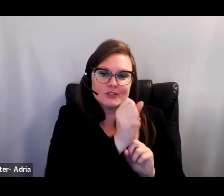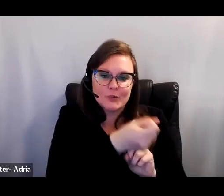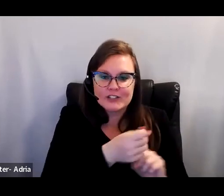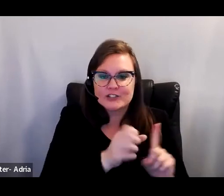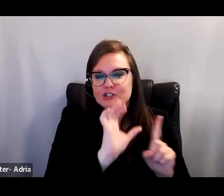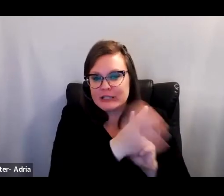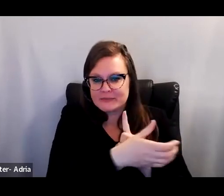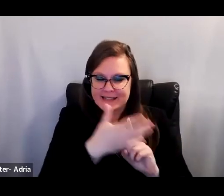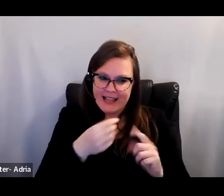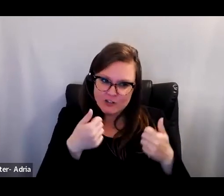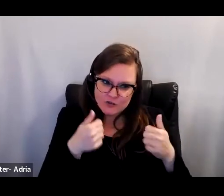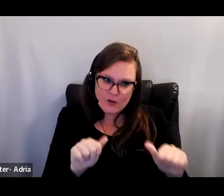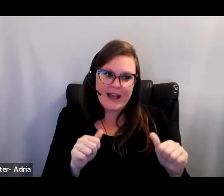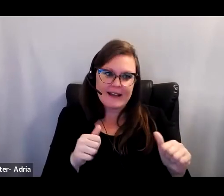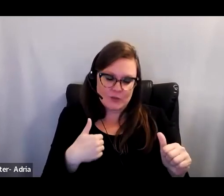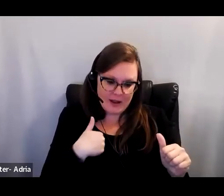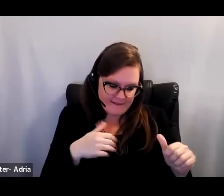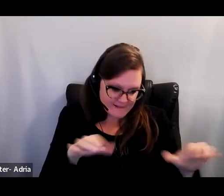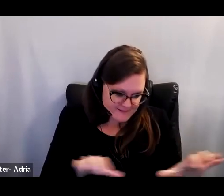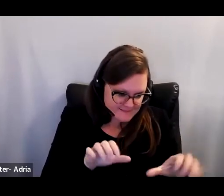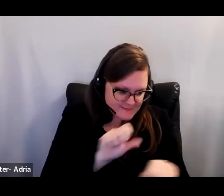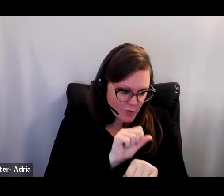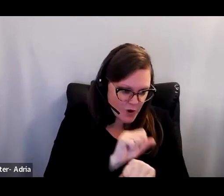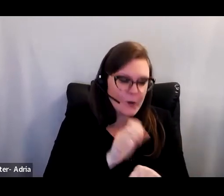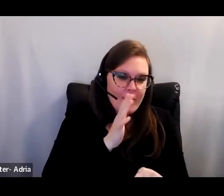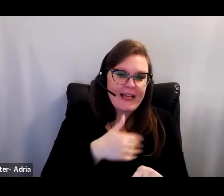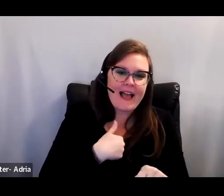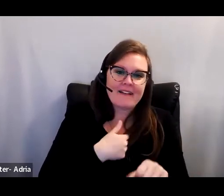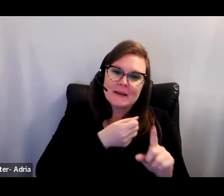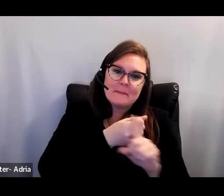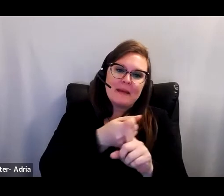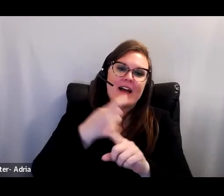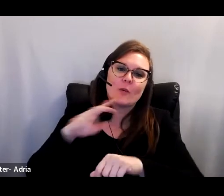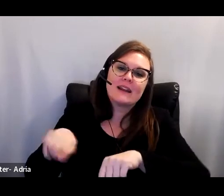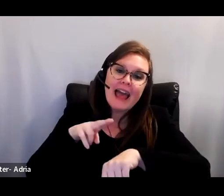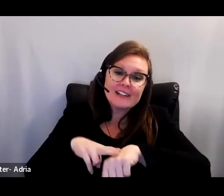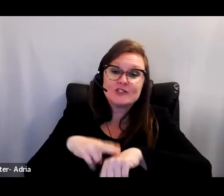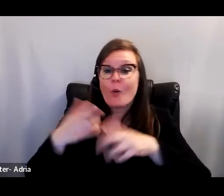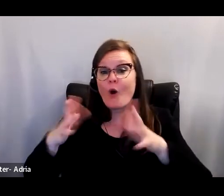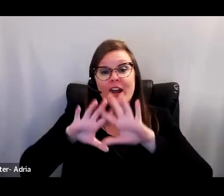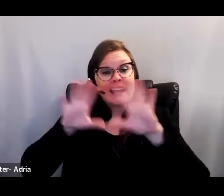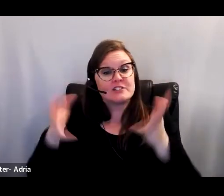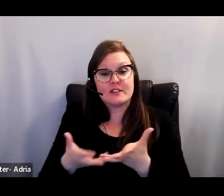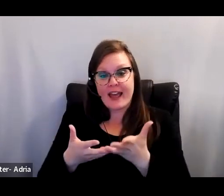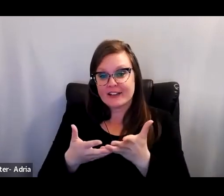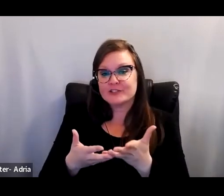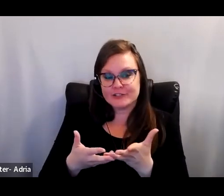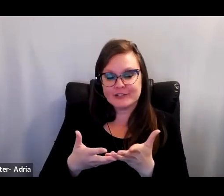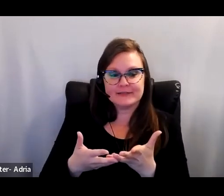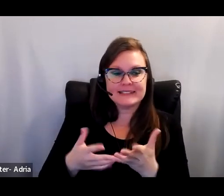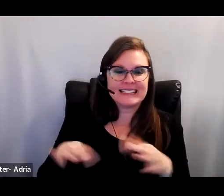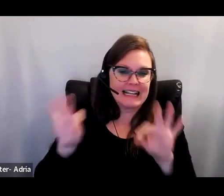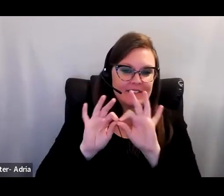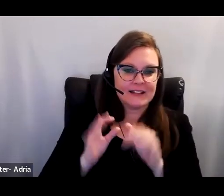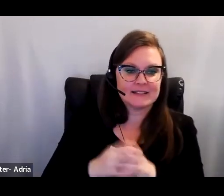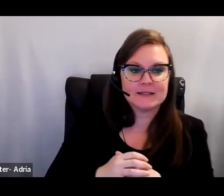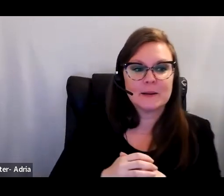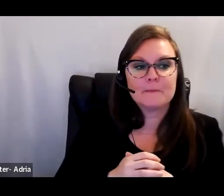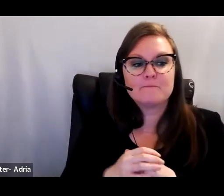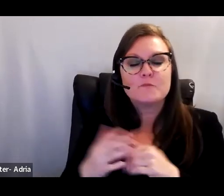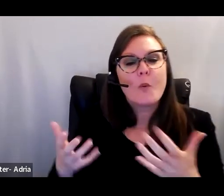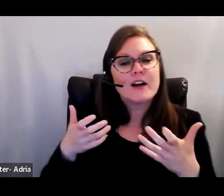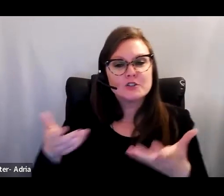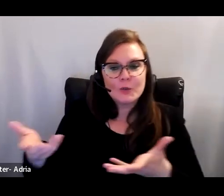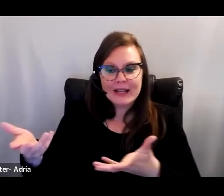national or international significance. While training students for educational research that authentically engages people and communities